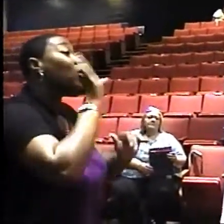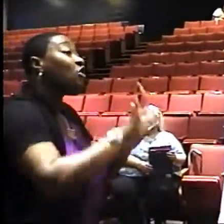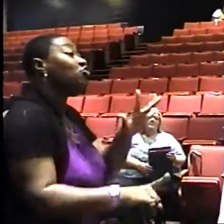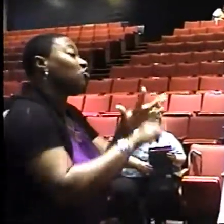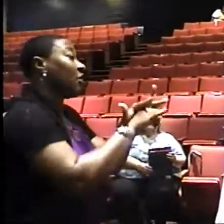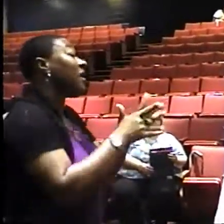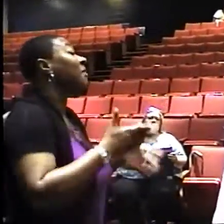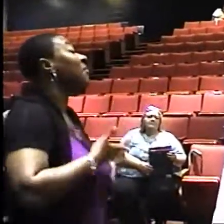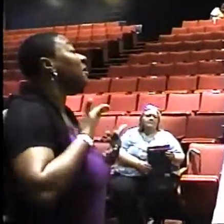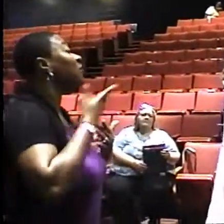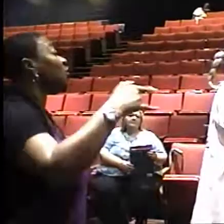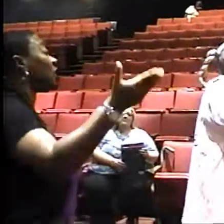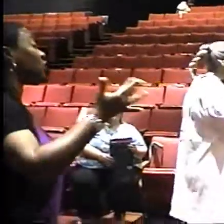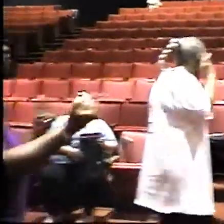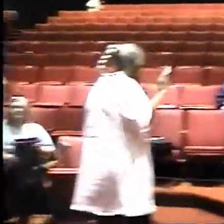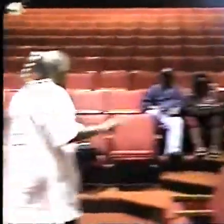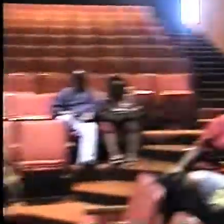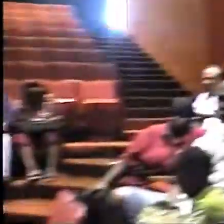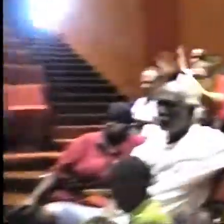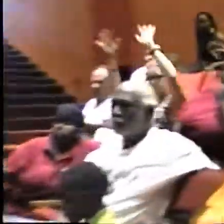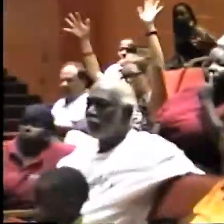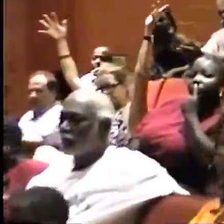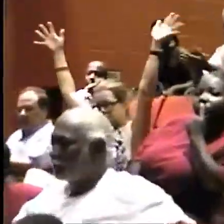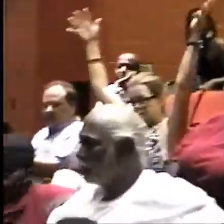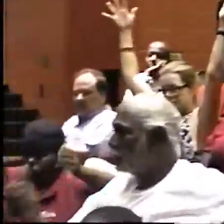glad you're here today. Thank you very much.